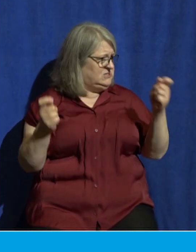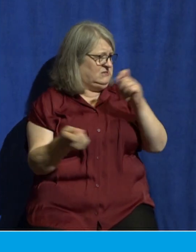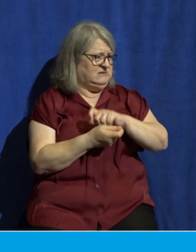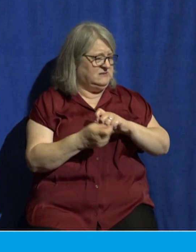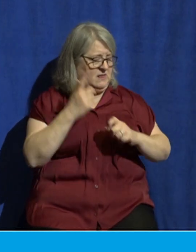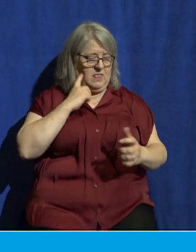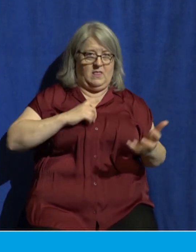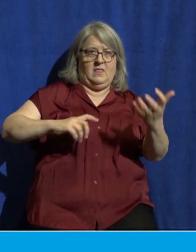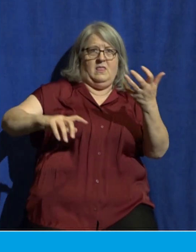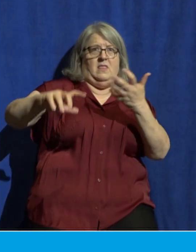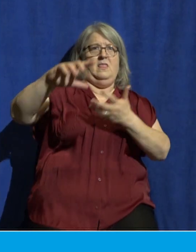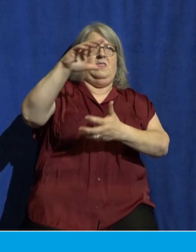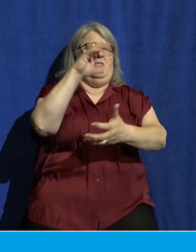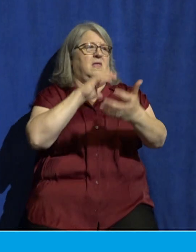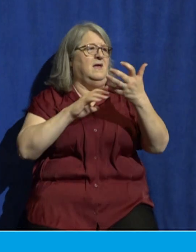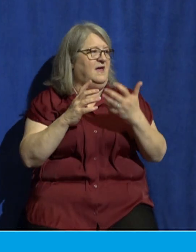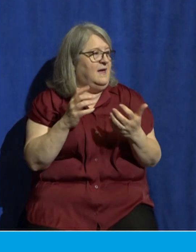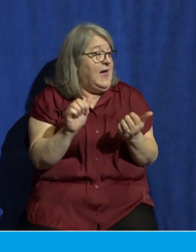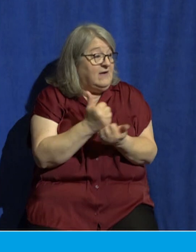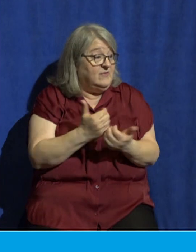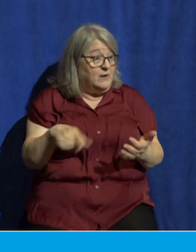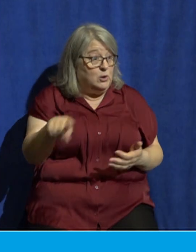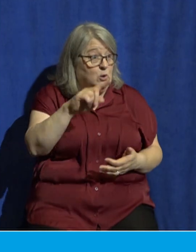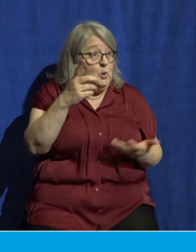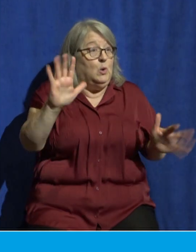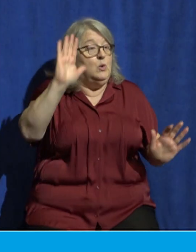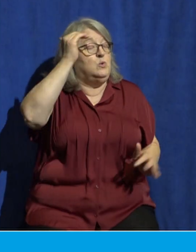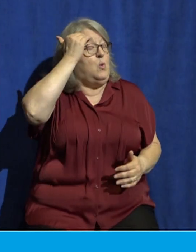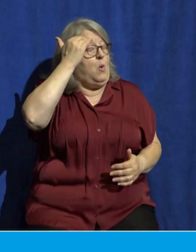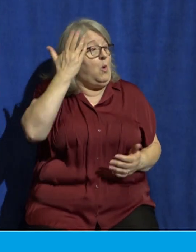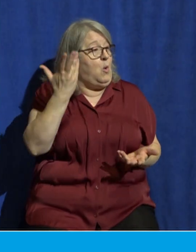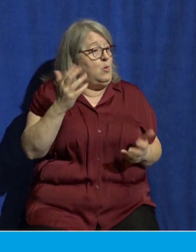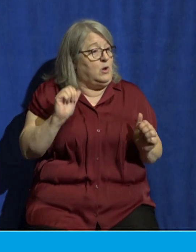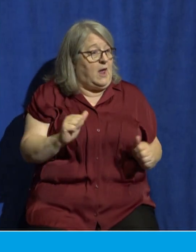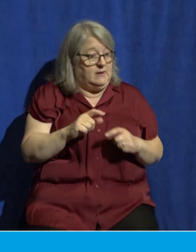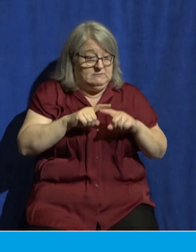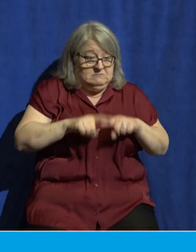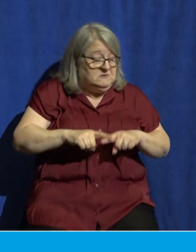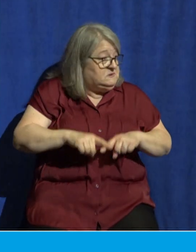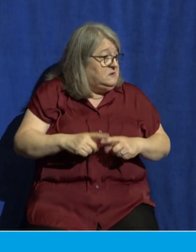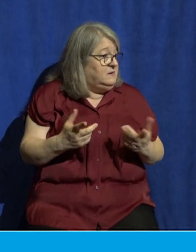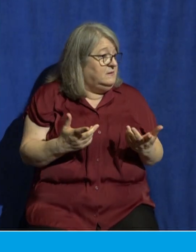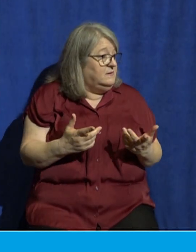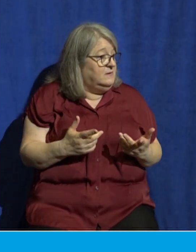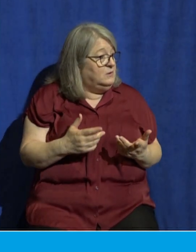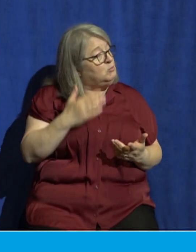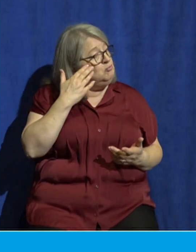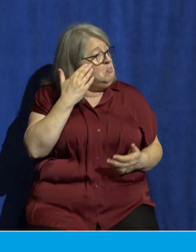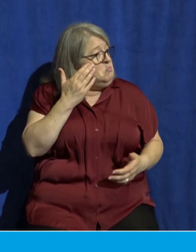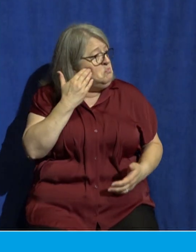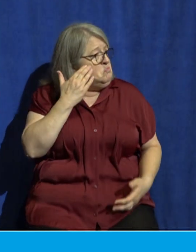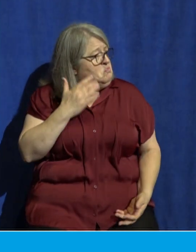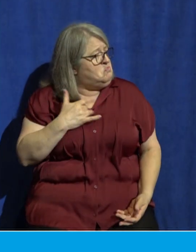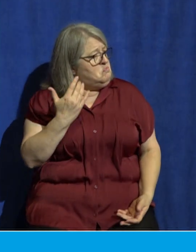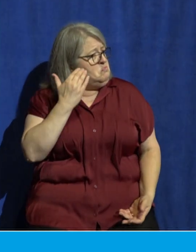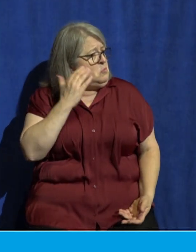Everything that you've come to know and rely on, everything that was at one point predictable and seemed normal